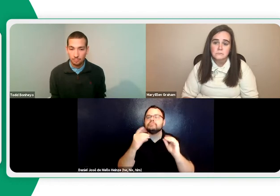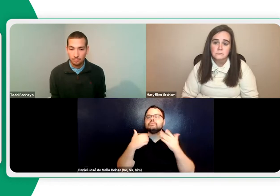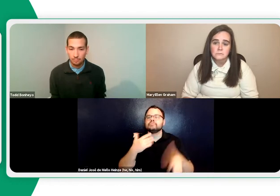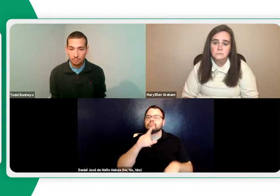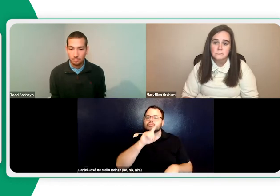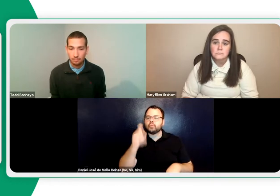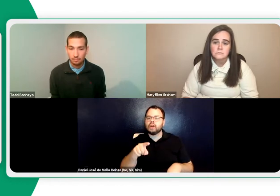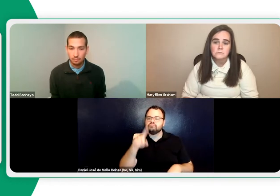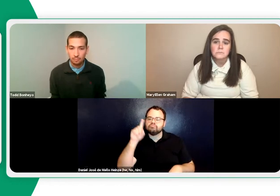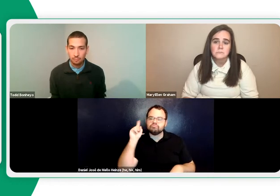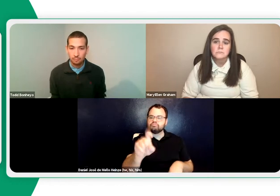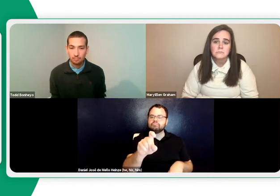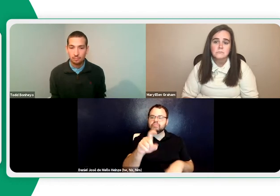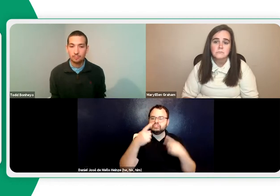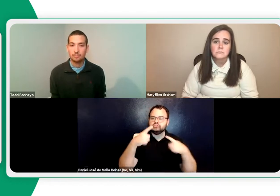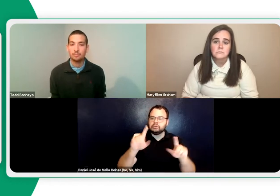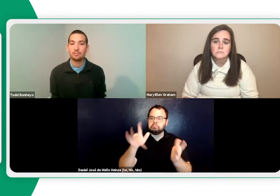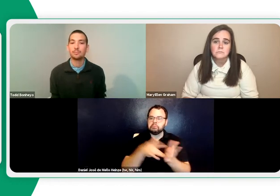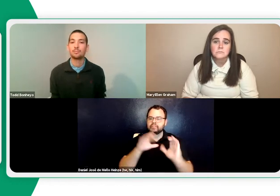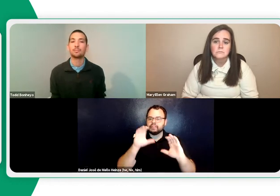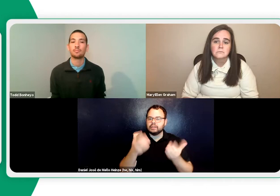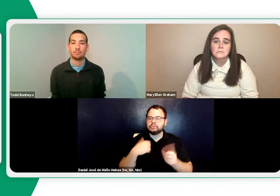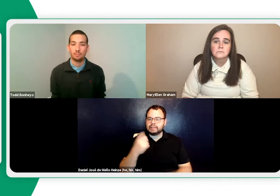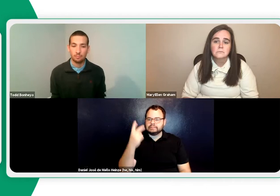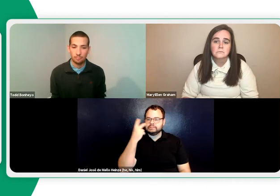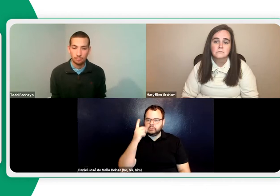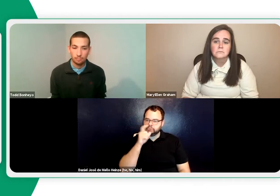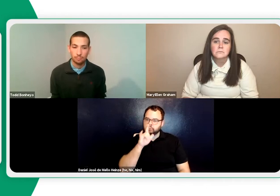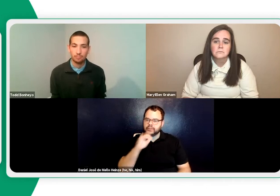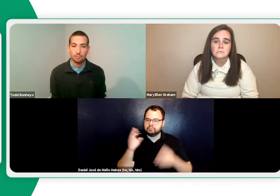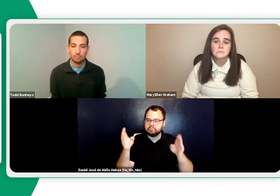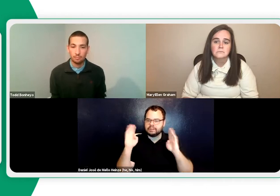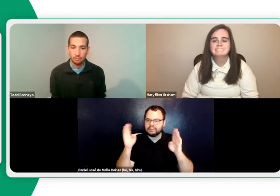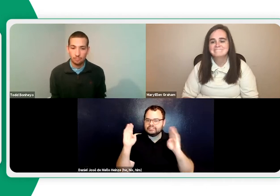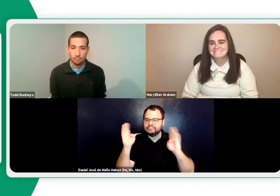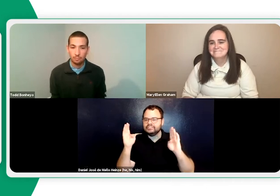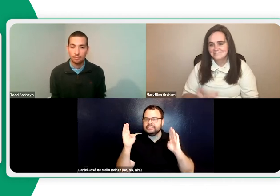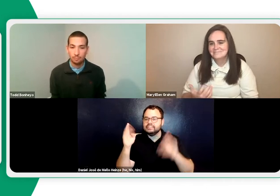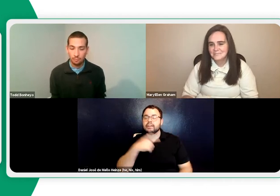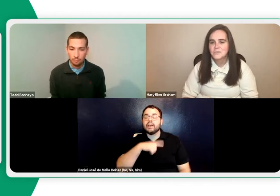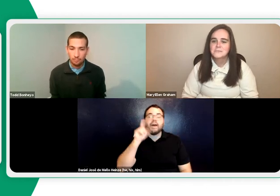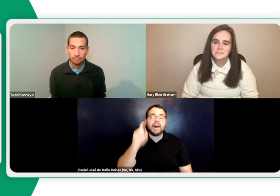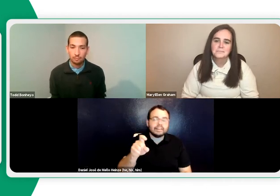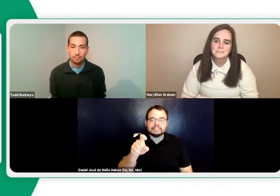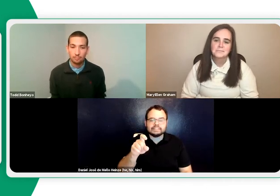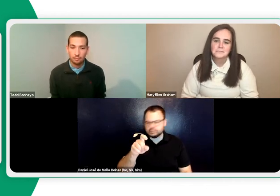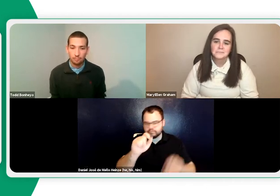But as I go along teaching, if I pose a question, let's say, during the middle of class, I do that to see who's really attending.